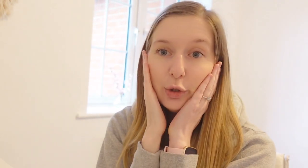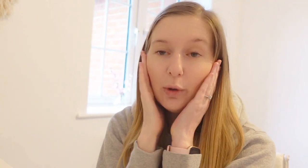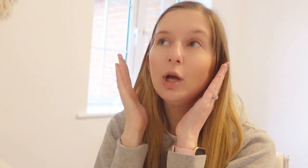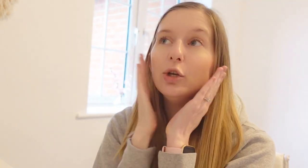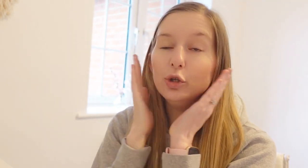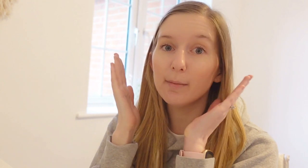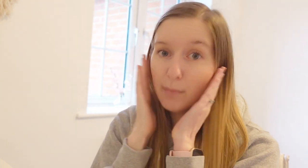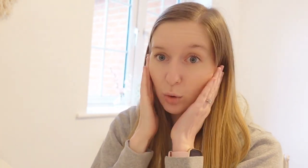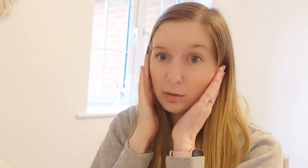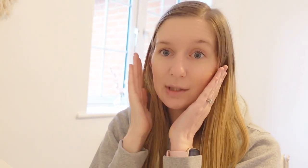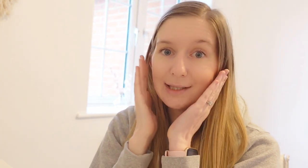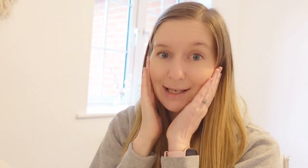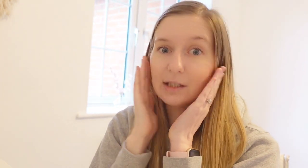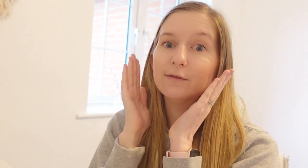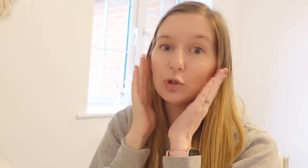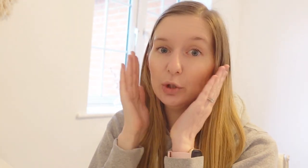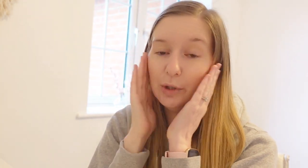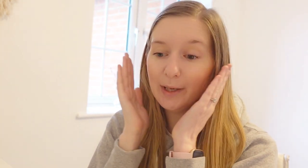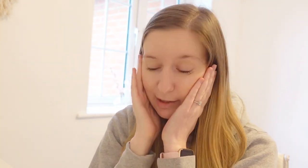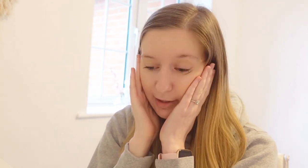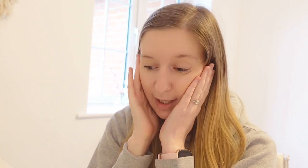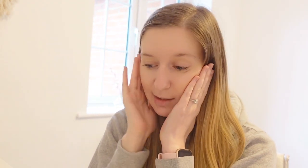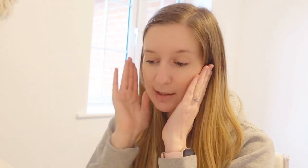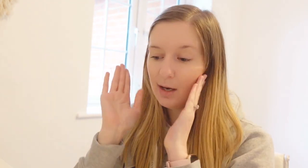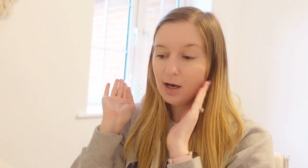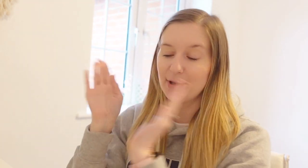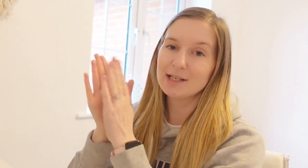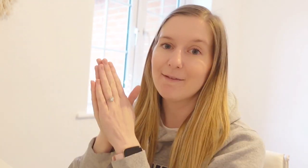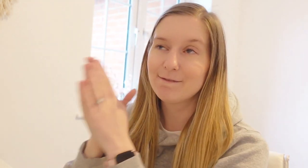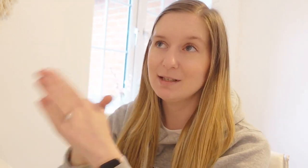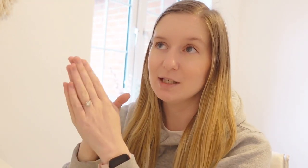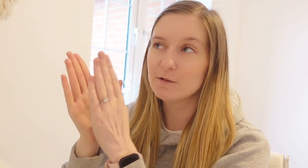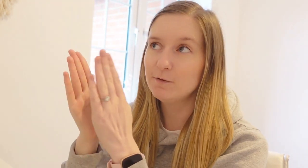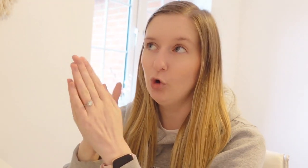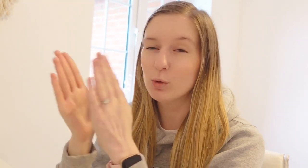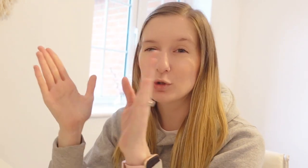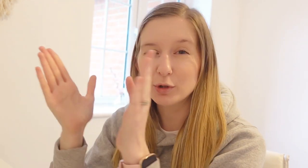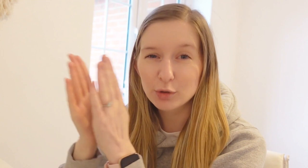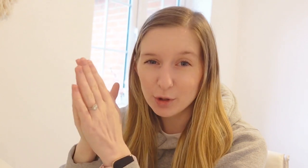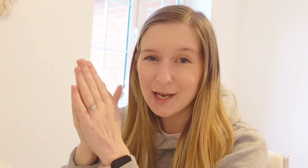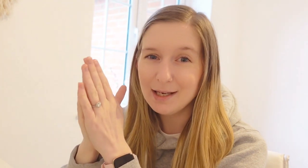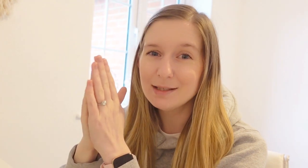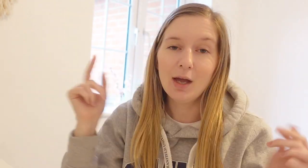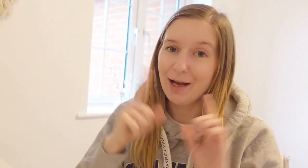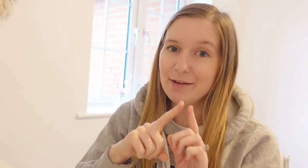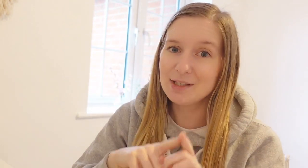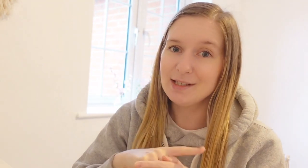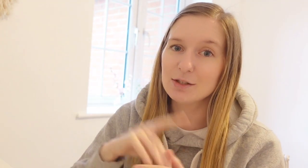new molds taken for two new hearing aids. I'm actually getting fitted for what's called a cross aid. I have a disease